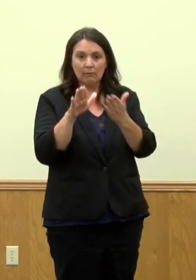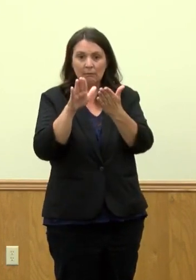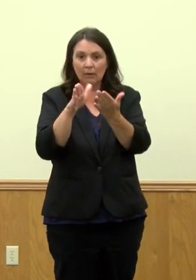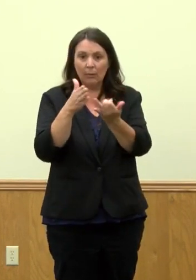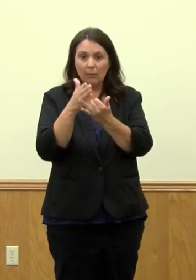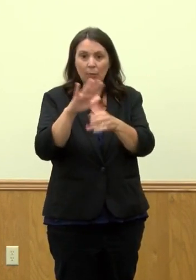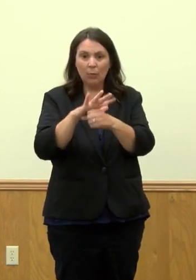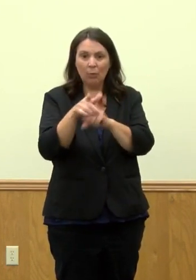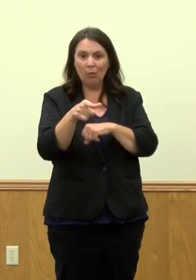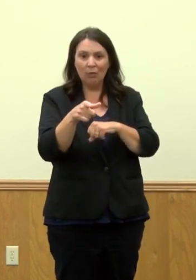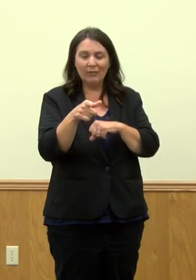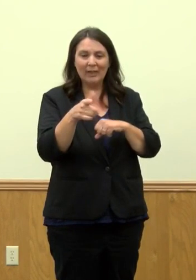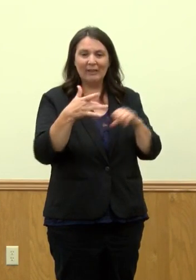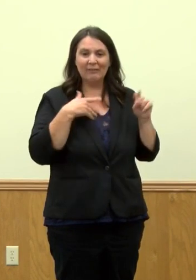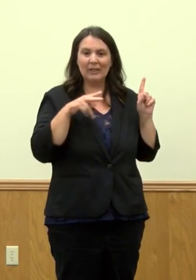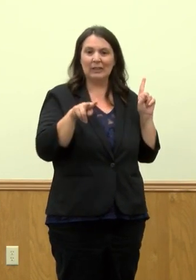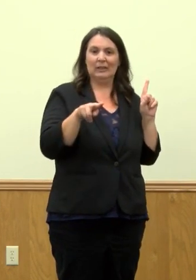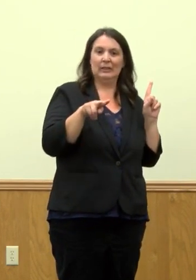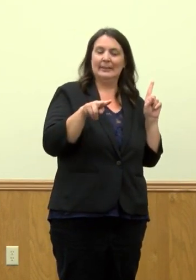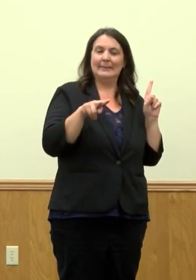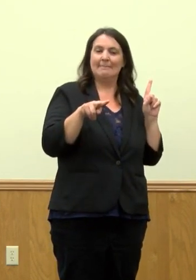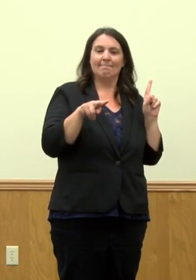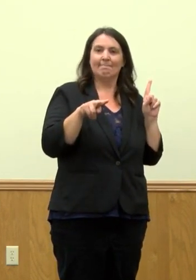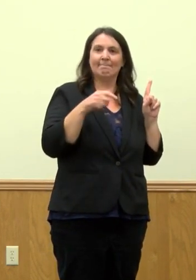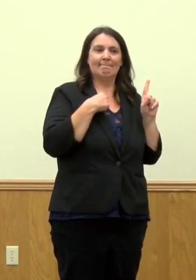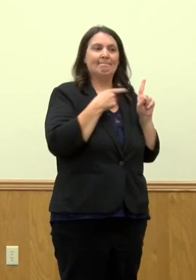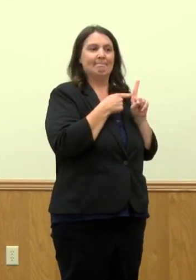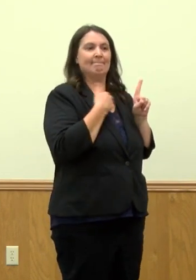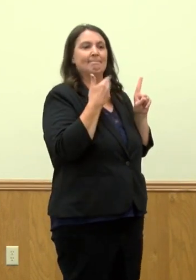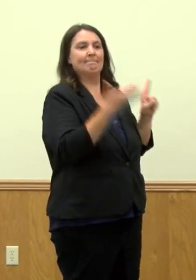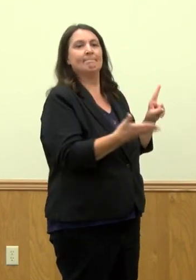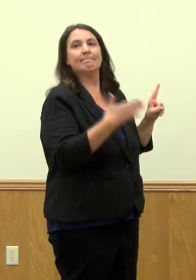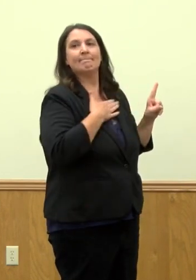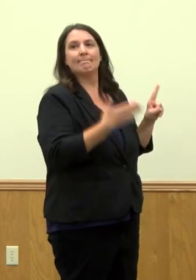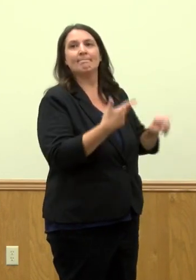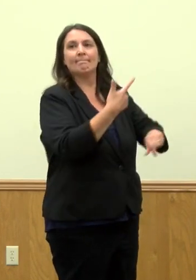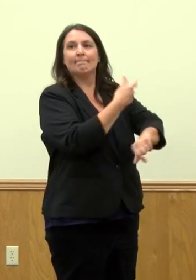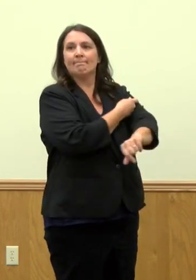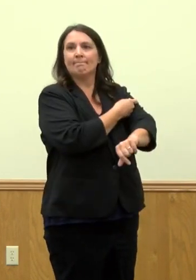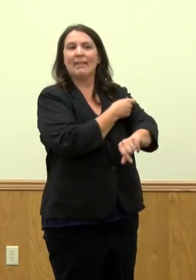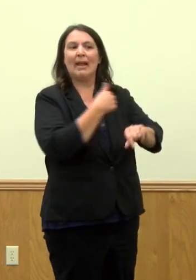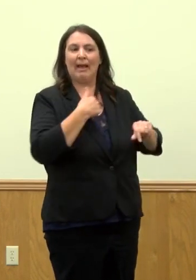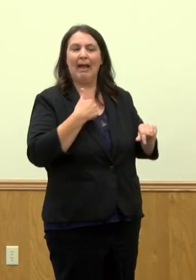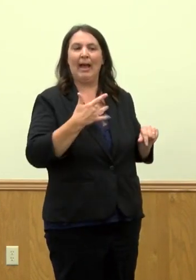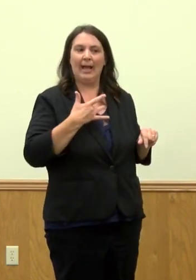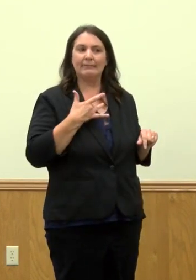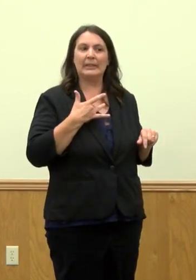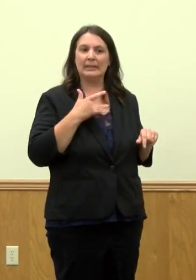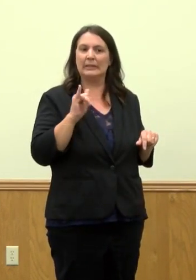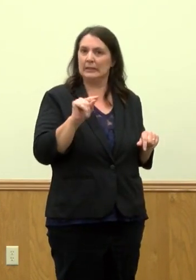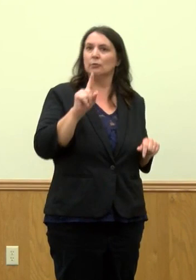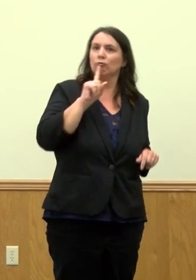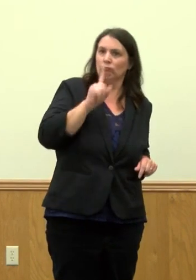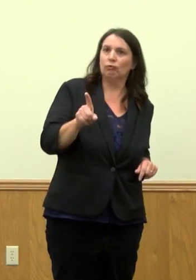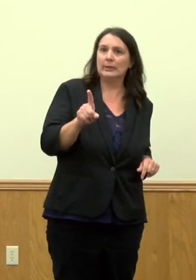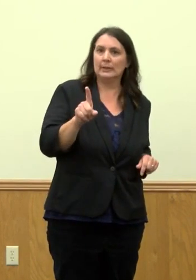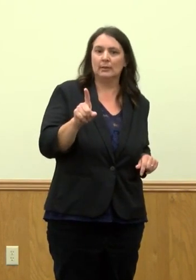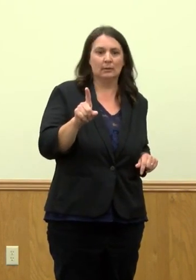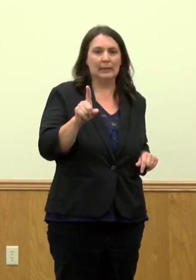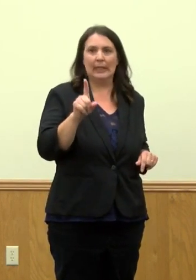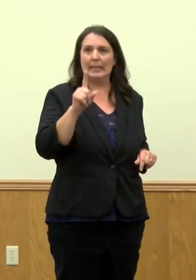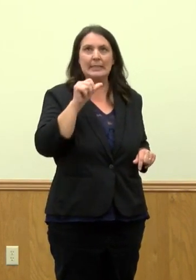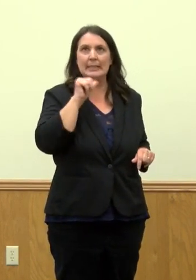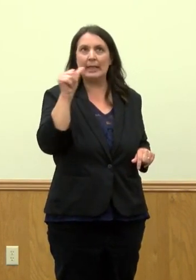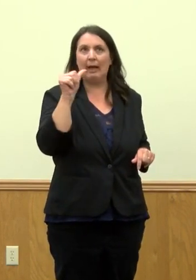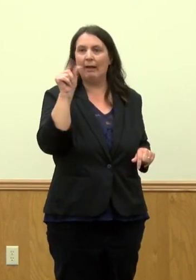COVID. And that's really changing a lot of minds, where it's no longer an abstract idea for them. It's seeing a person that they